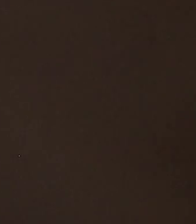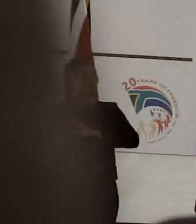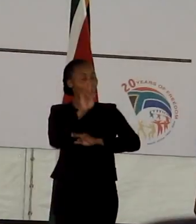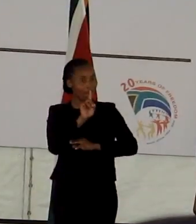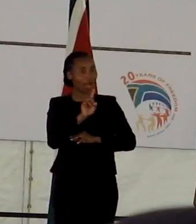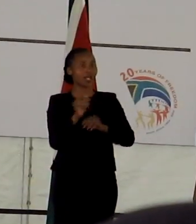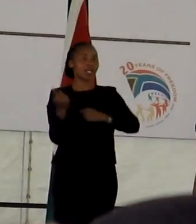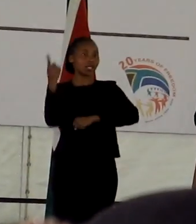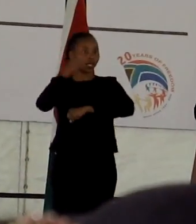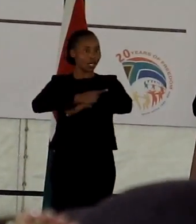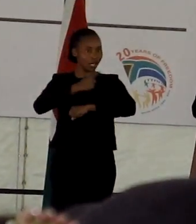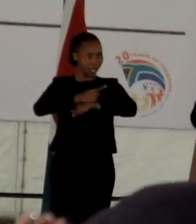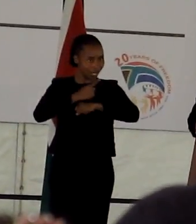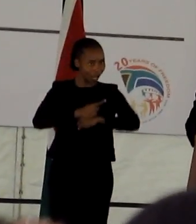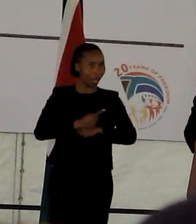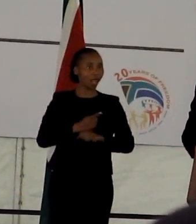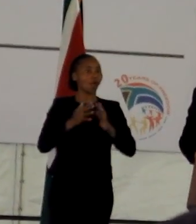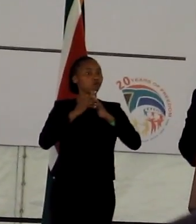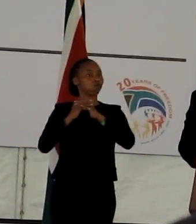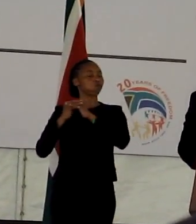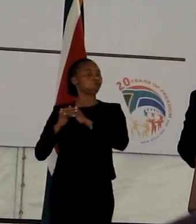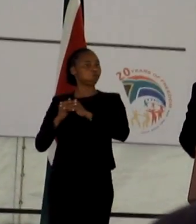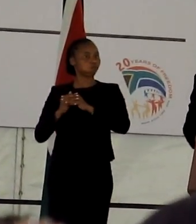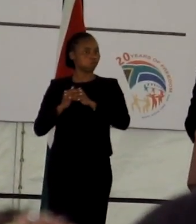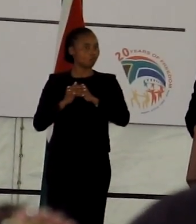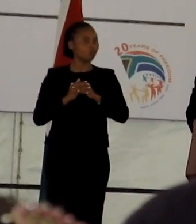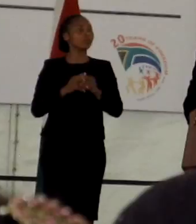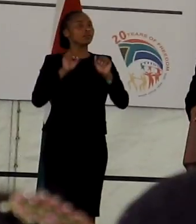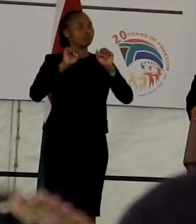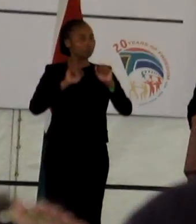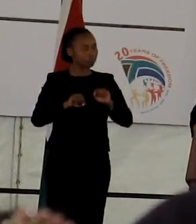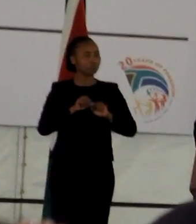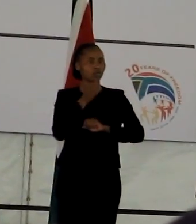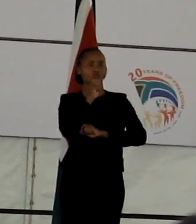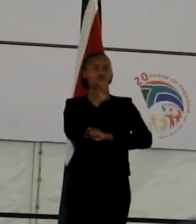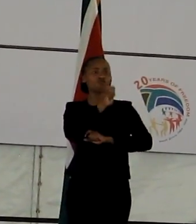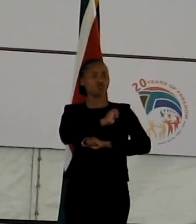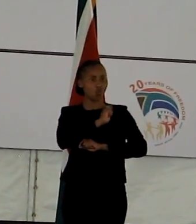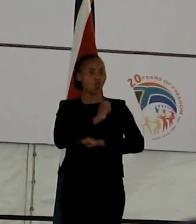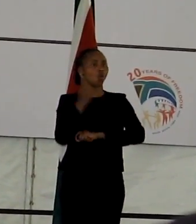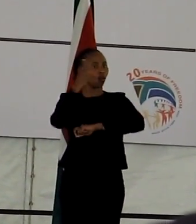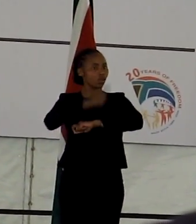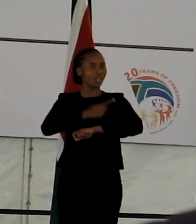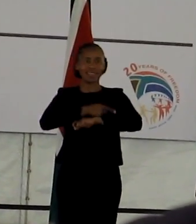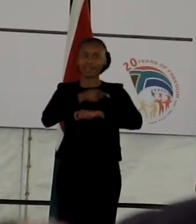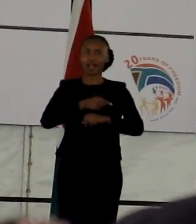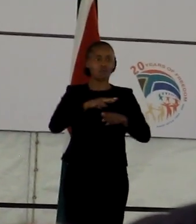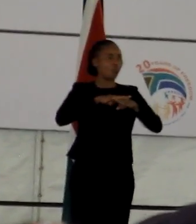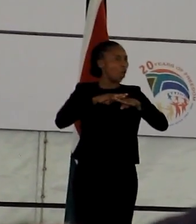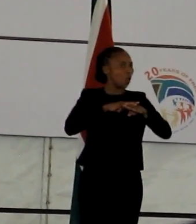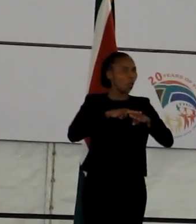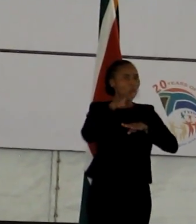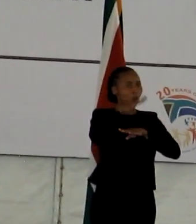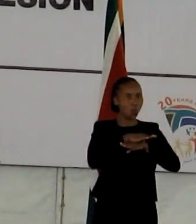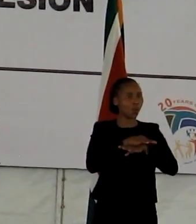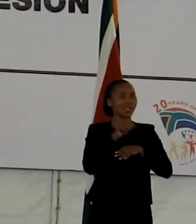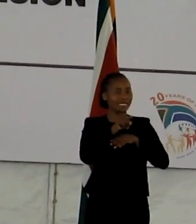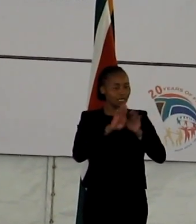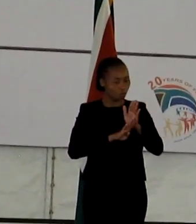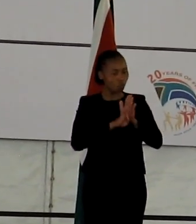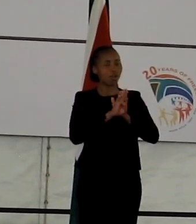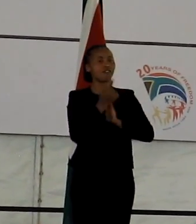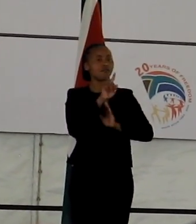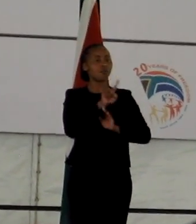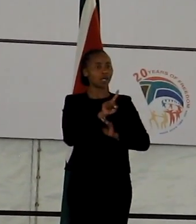Reconciliation. It is no secret that one of the tasks of South Africa's first non-racial government was the promotion of